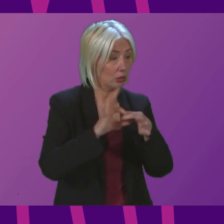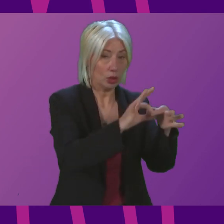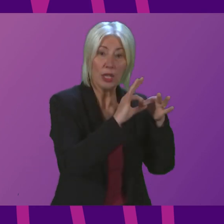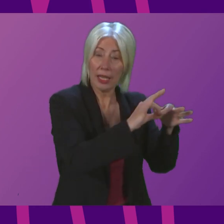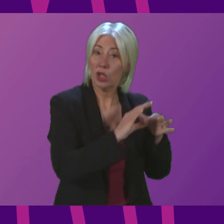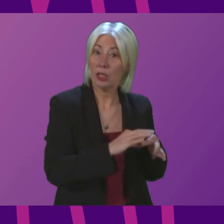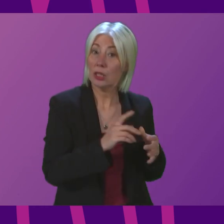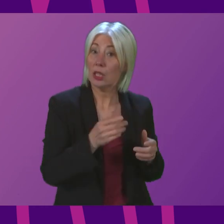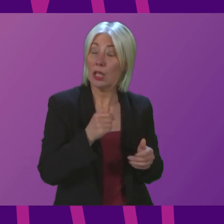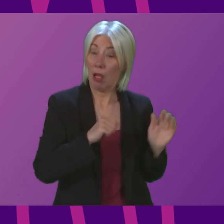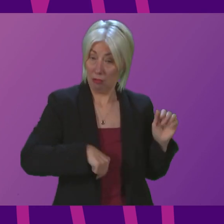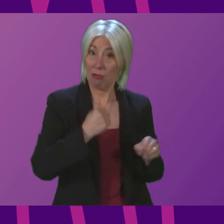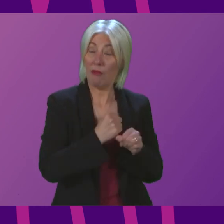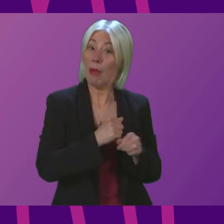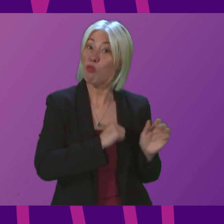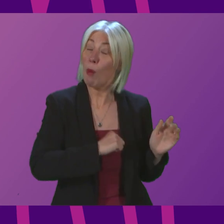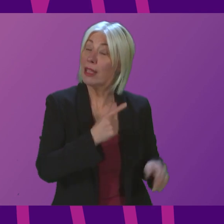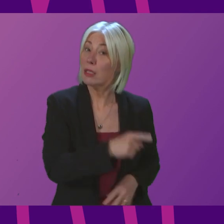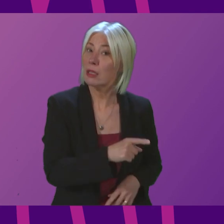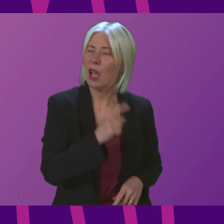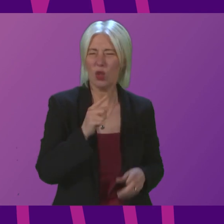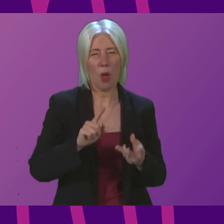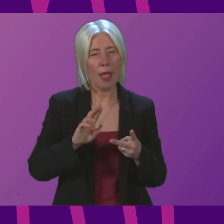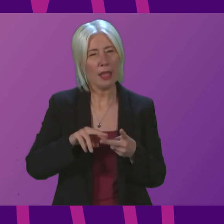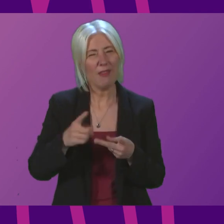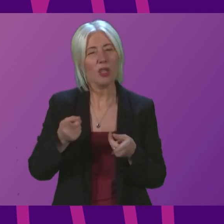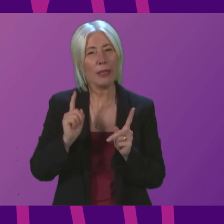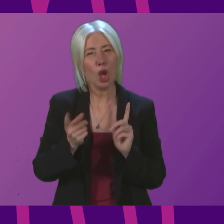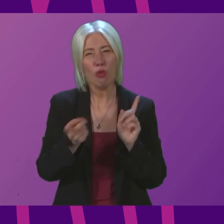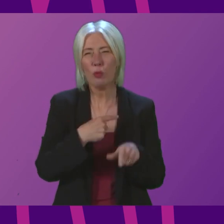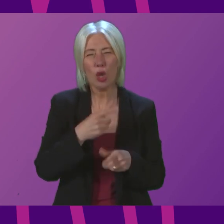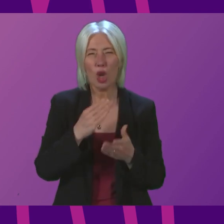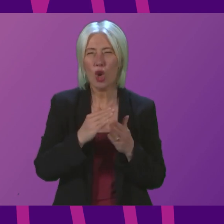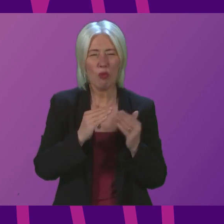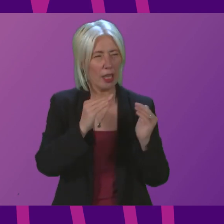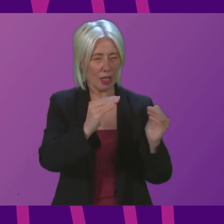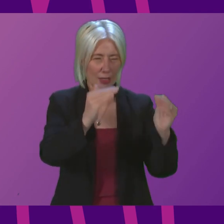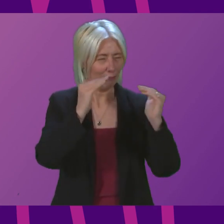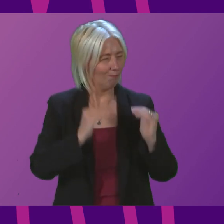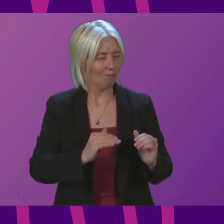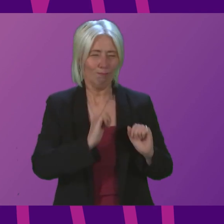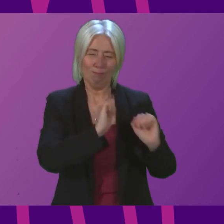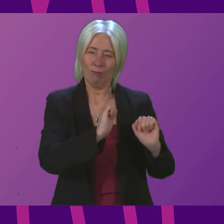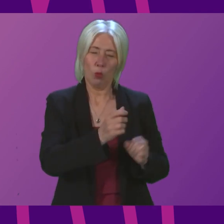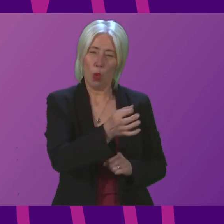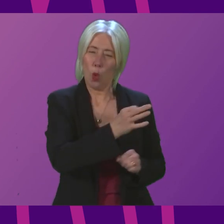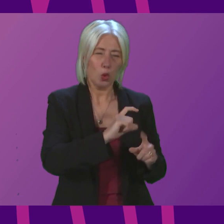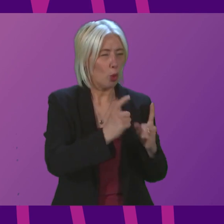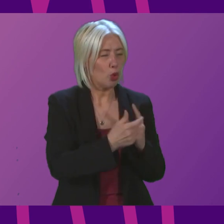this Government. And I think for the Deputy First Minister to respond in that way undermines what these communities need right now.